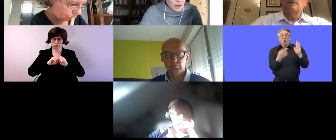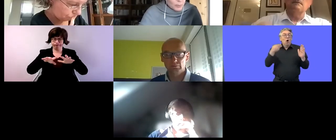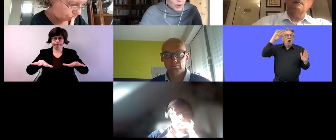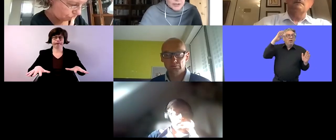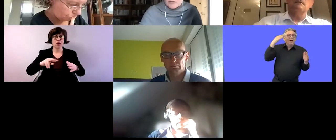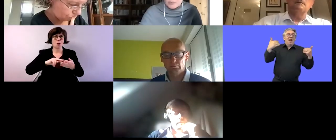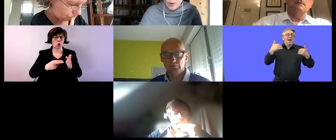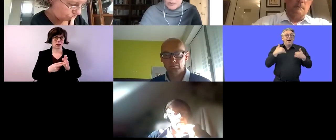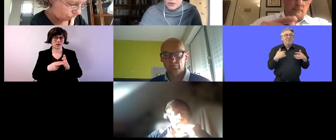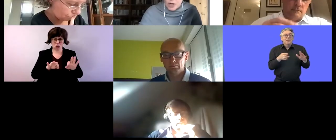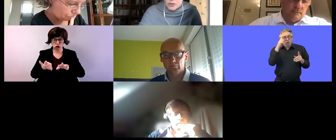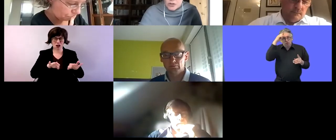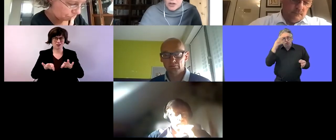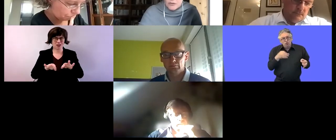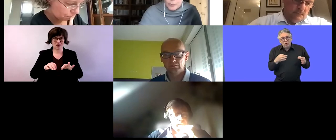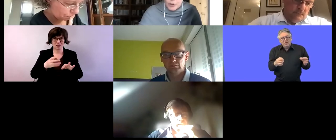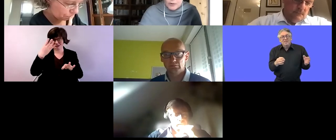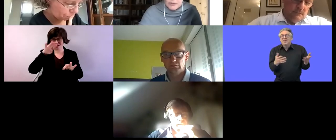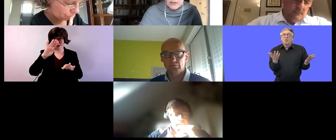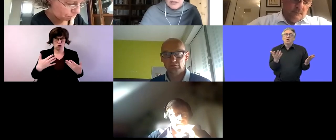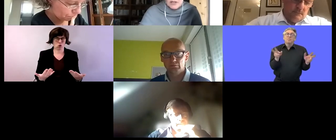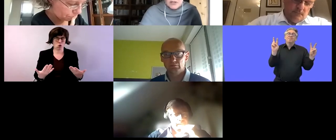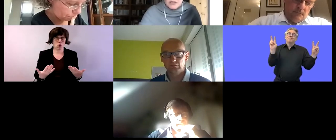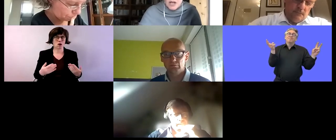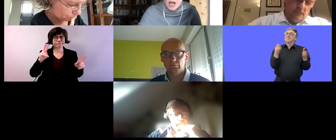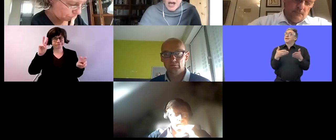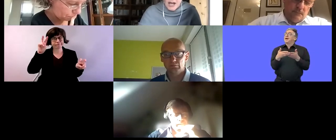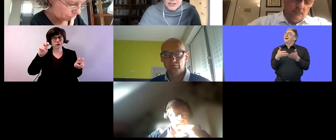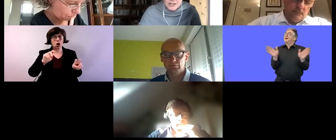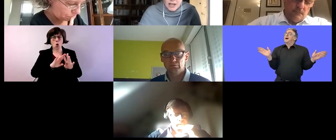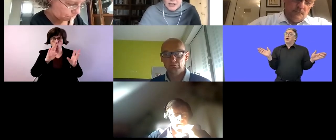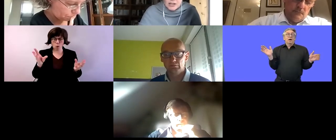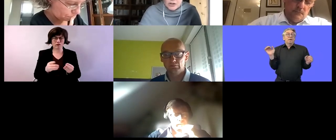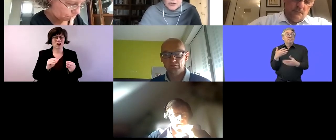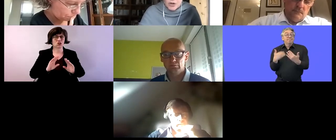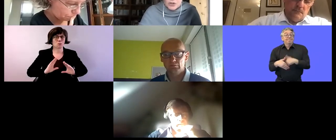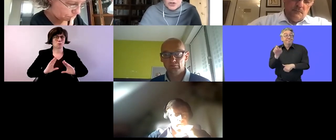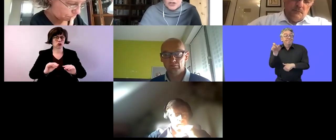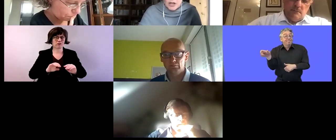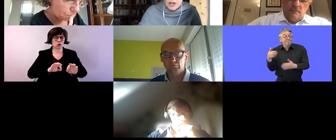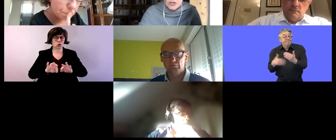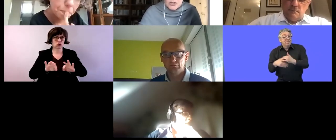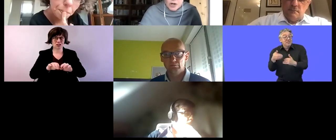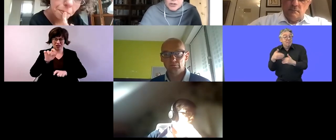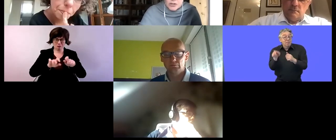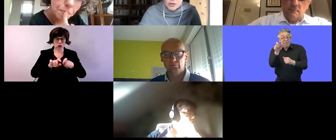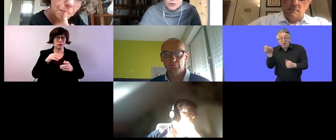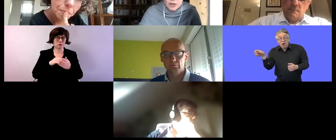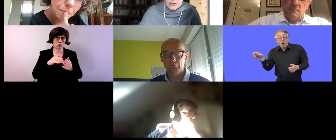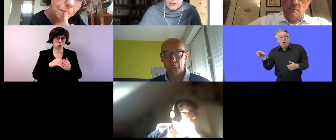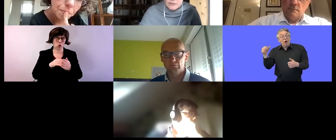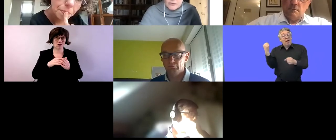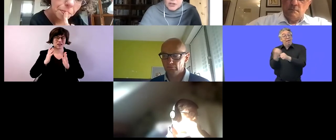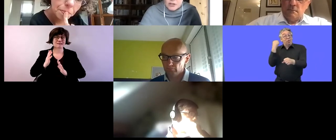the comprehensive employment strategy for people with disabilities and it's a 10-year strategy and it started in